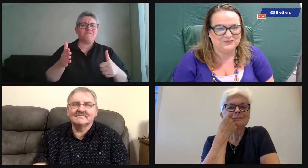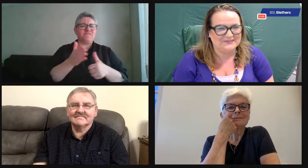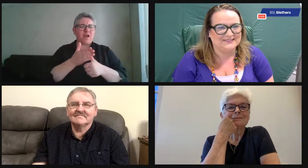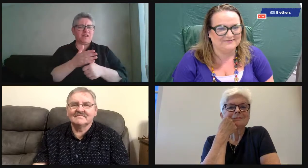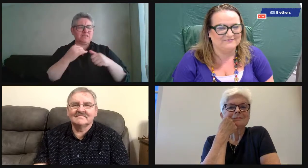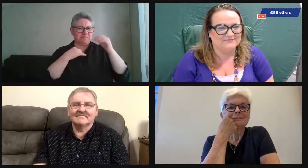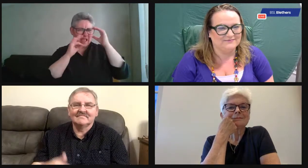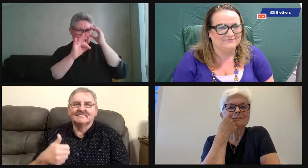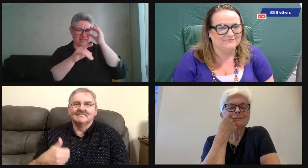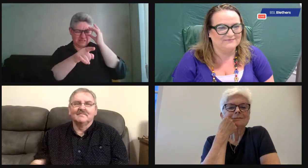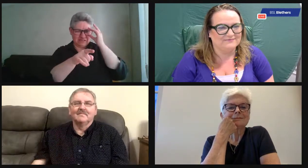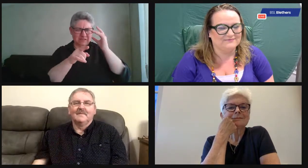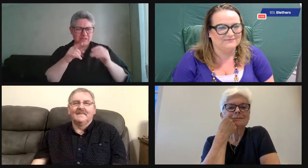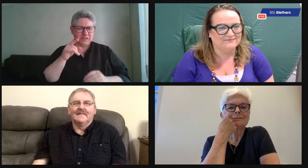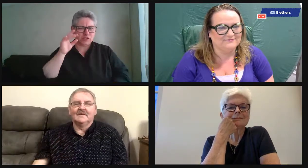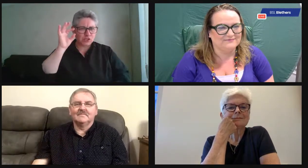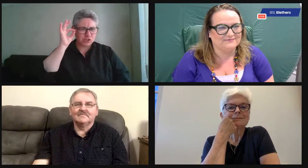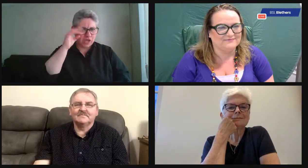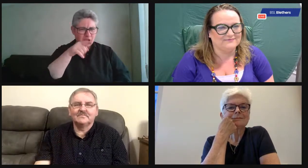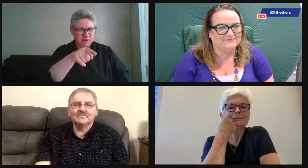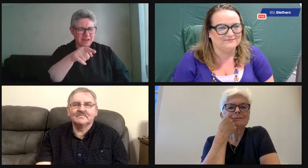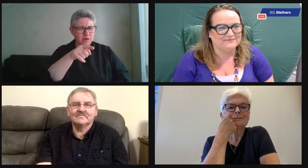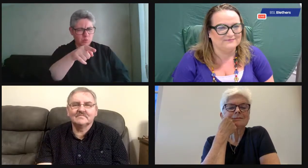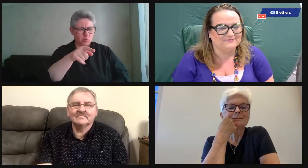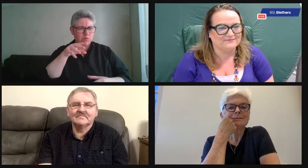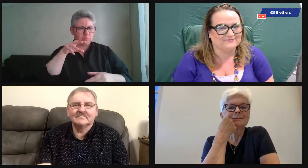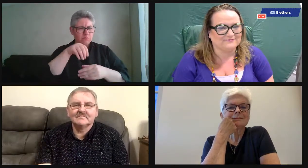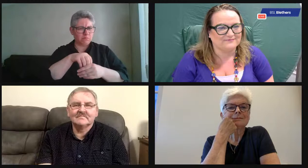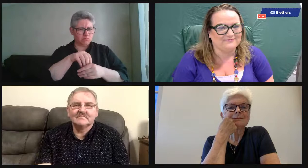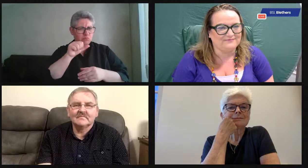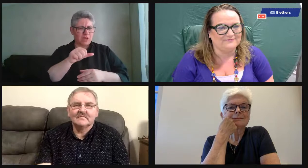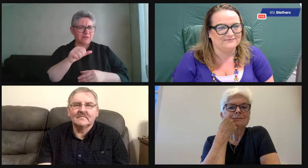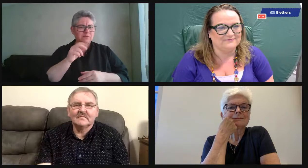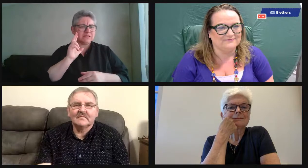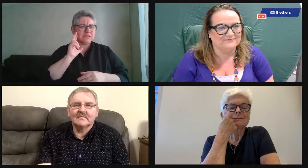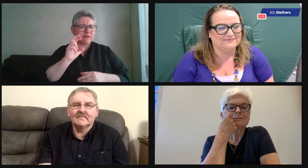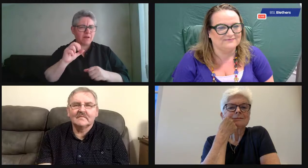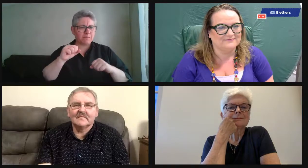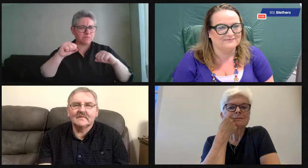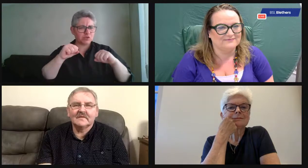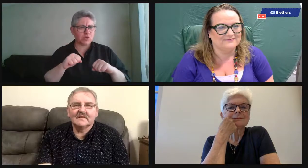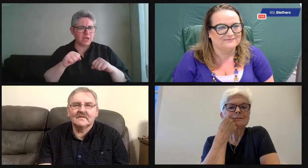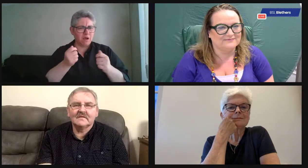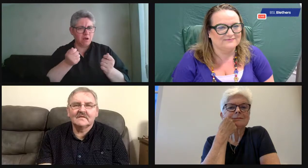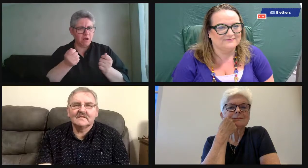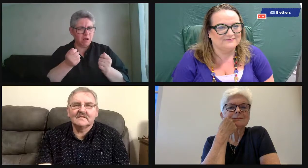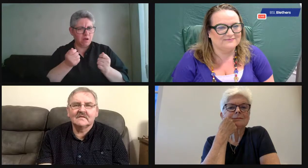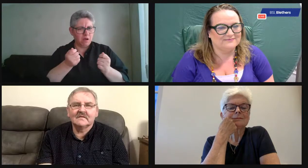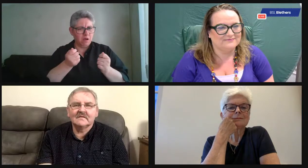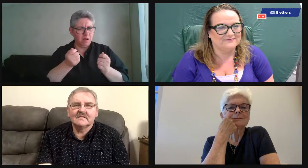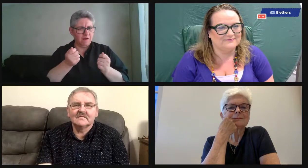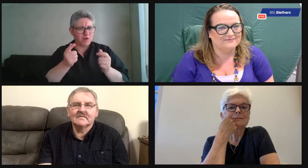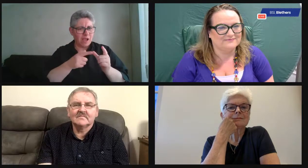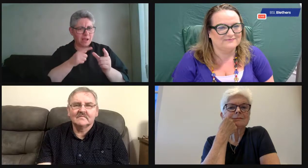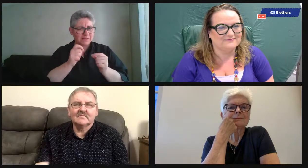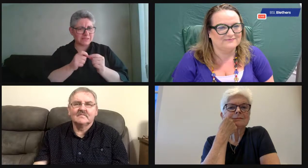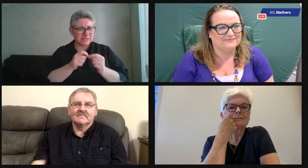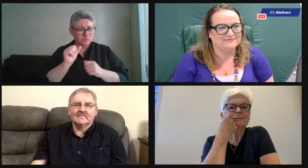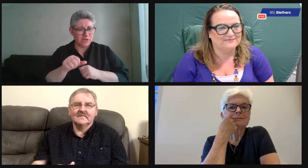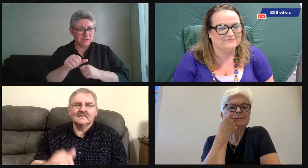know, enjoy hearing about your experiences. So, Geri, can I come to you first and ask, you've been a Deaf Club chair